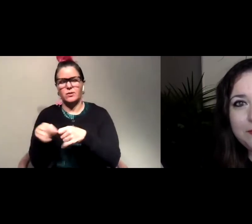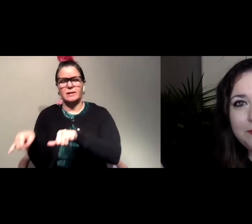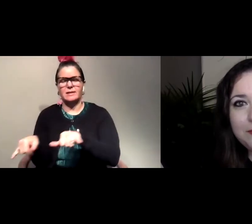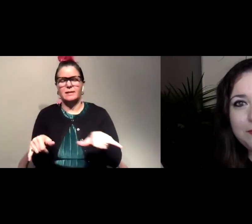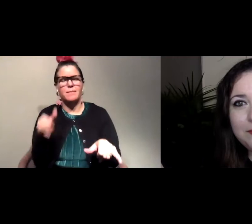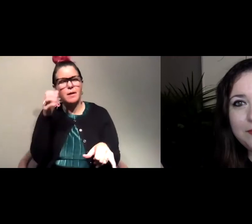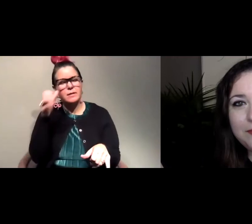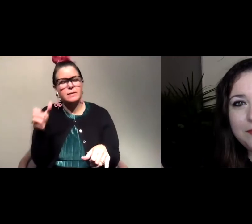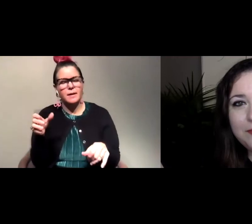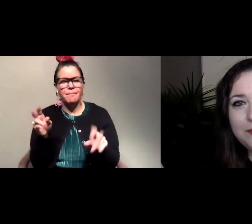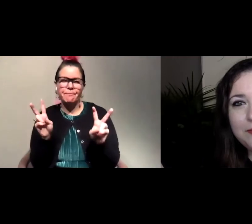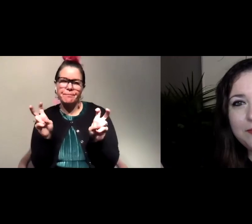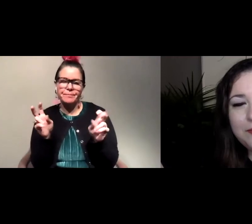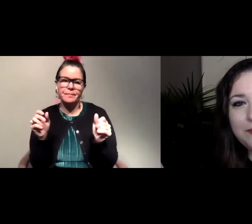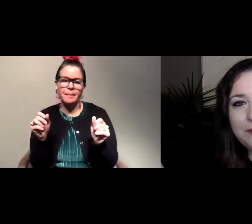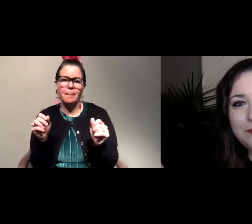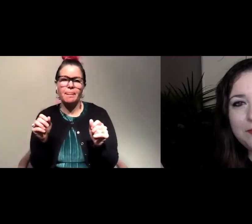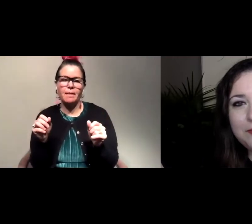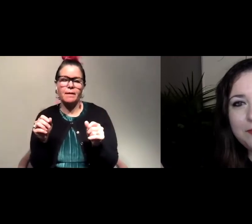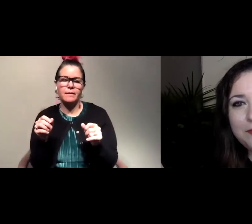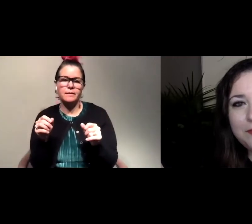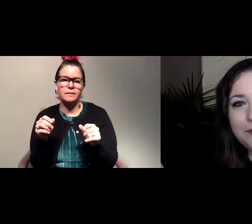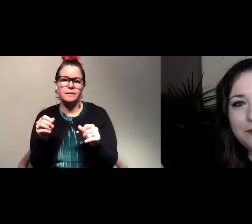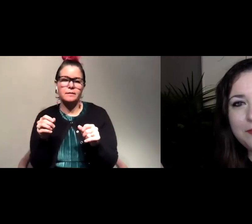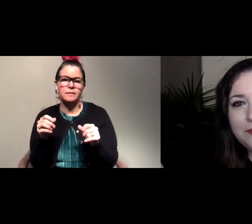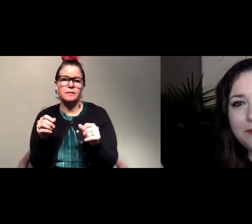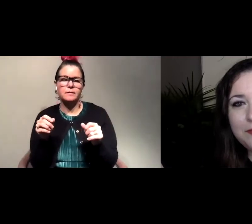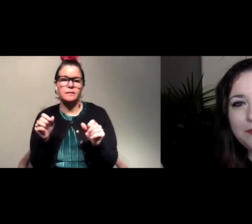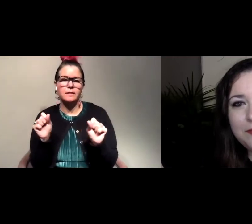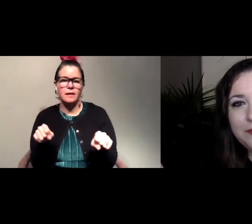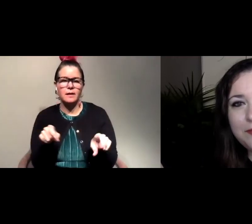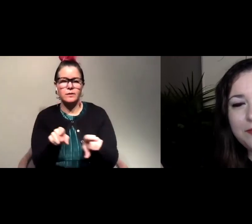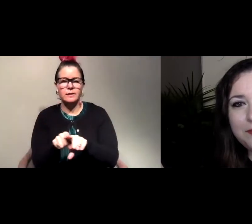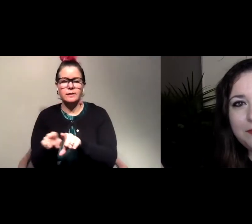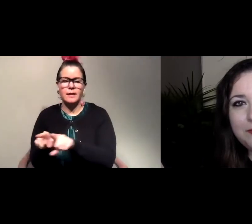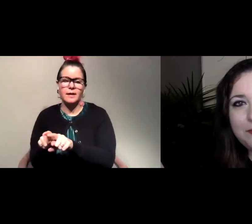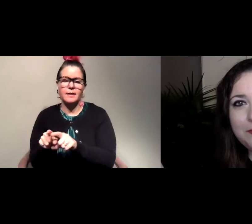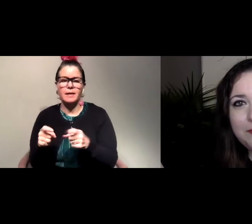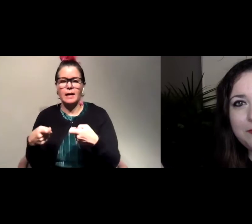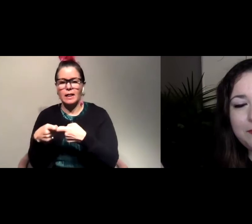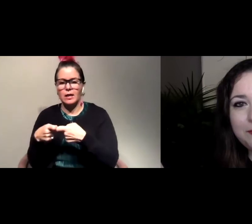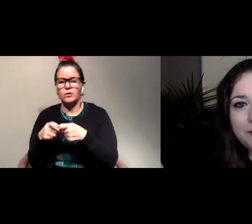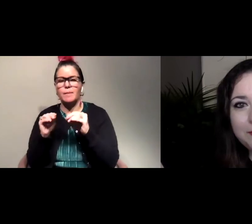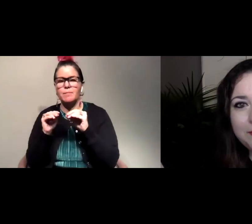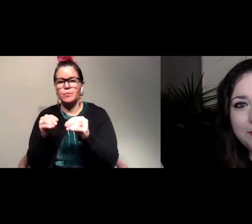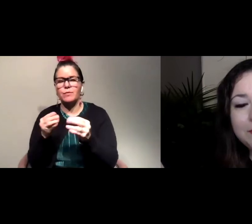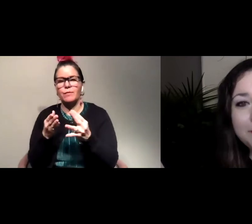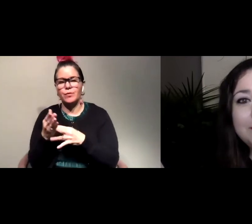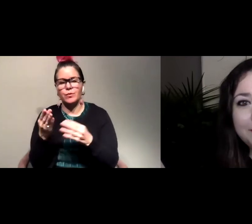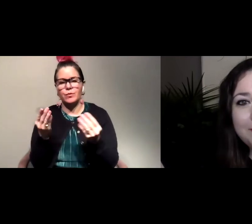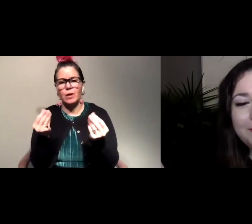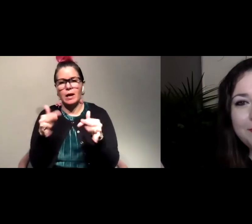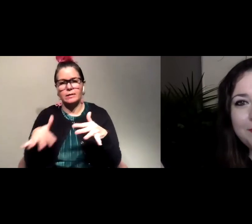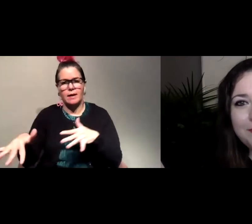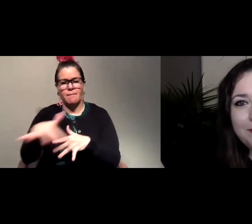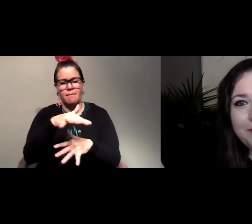across the surface we can make electricity move through this landscape so